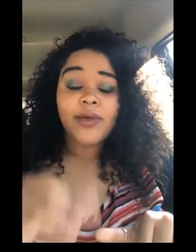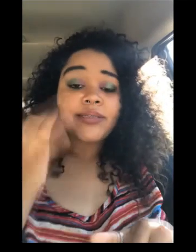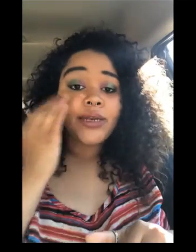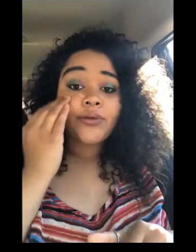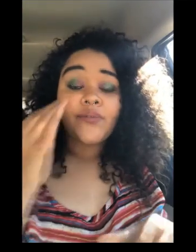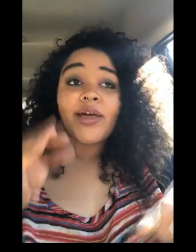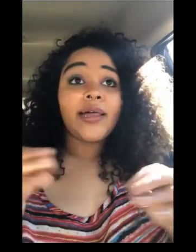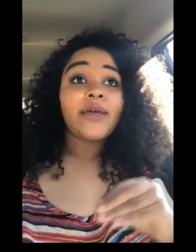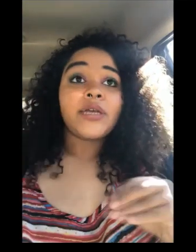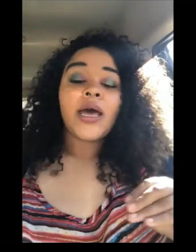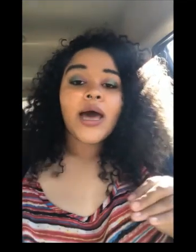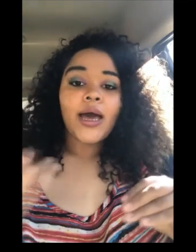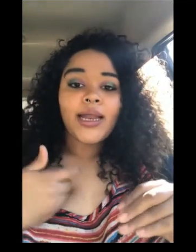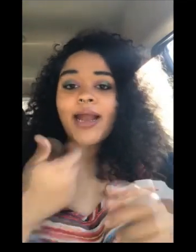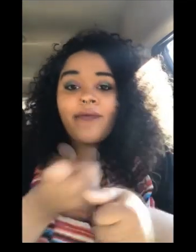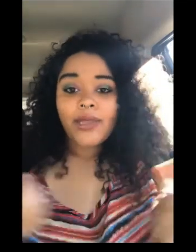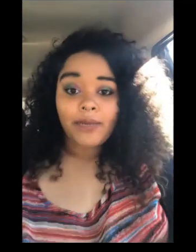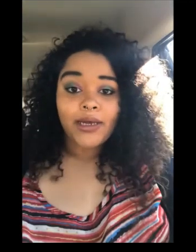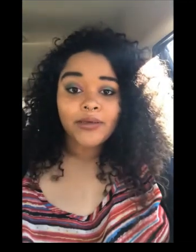because i knew if i left i didn't have anybody